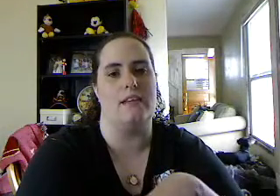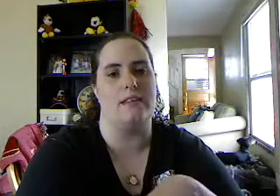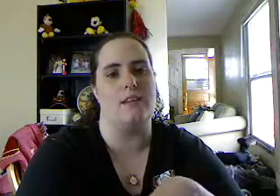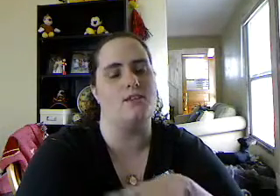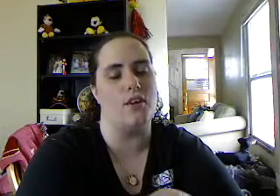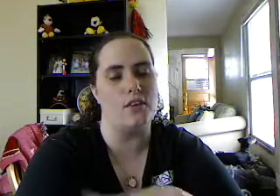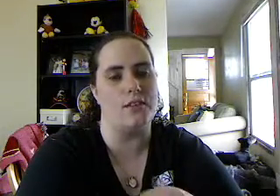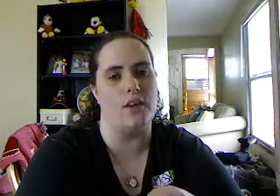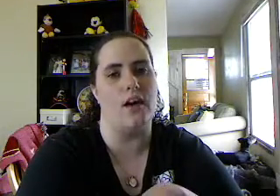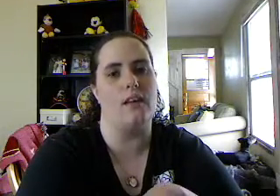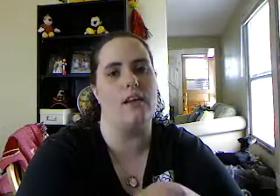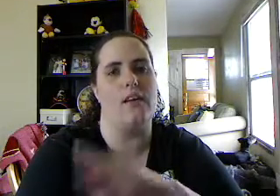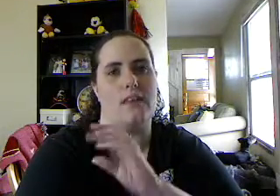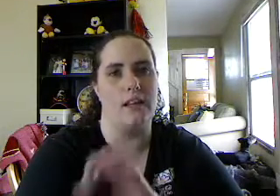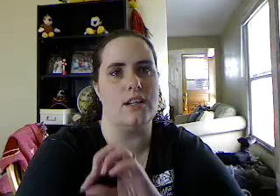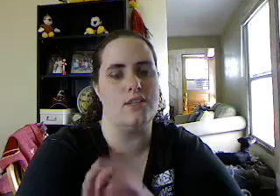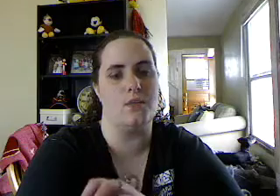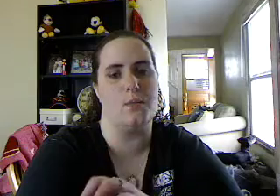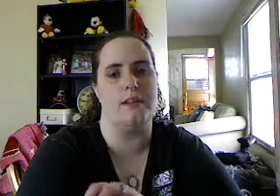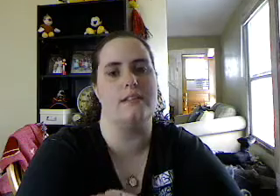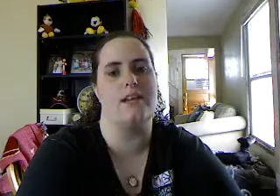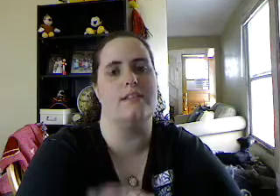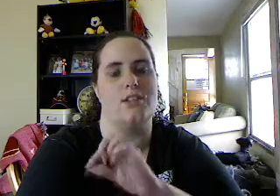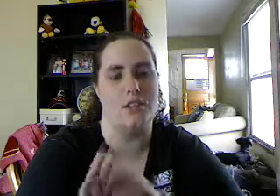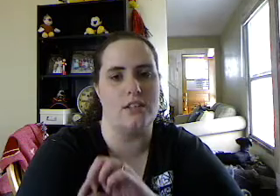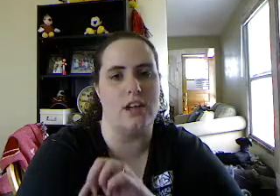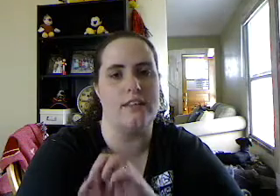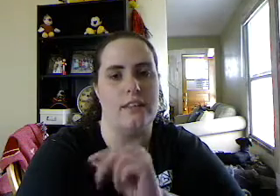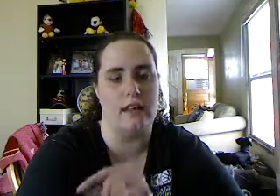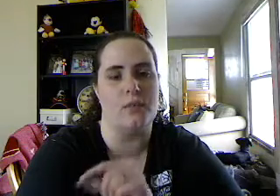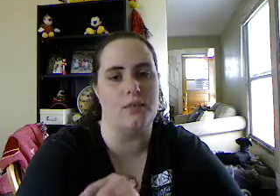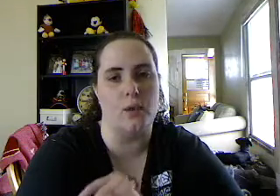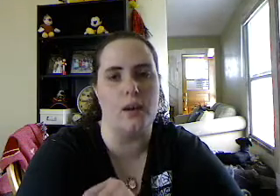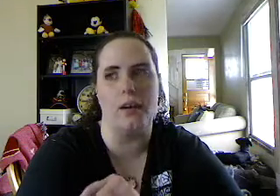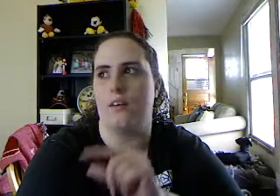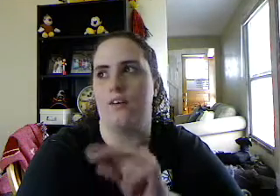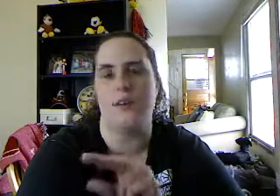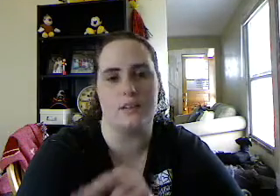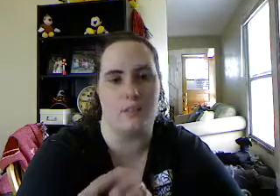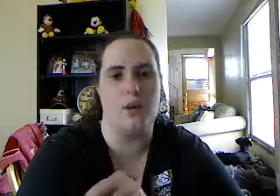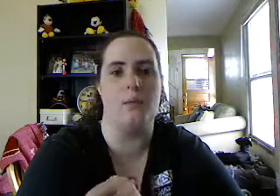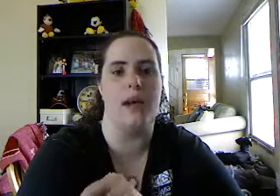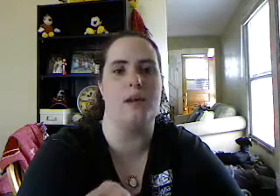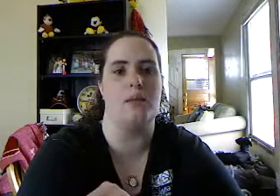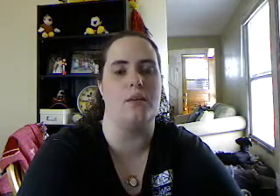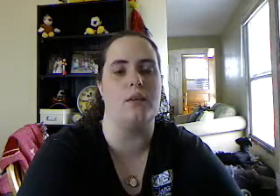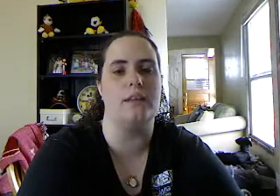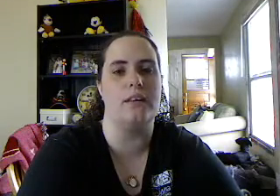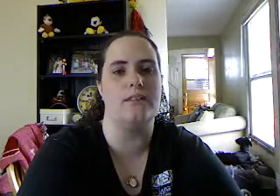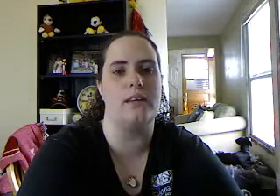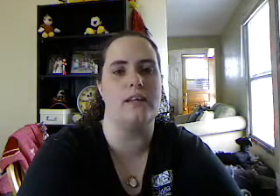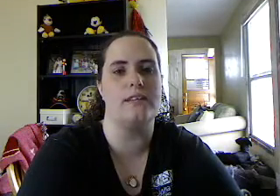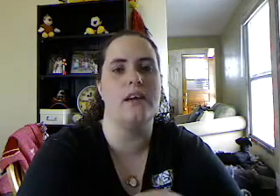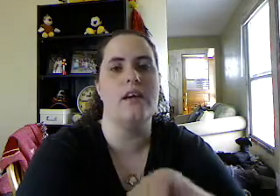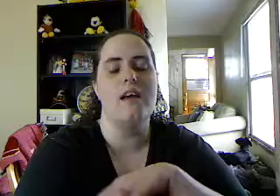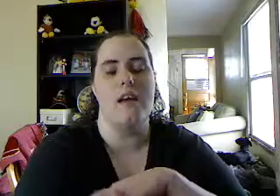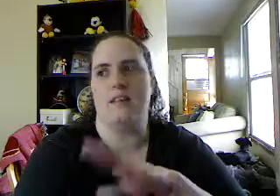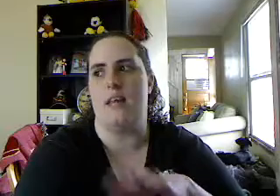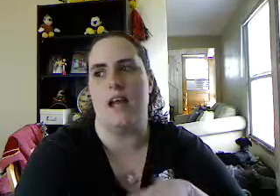is this. First of all, if they needed to do a pregnancy test, they should have done it the day before, or two days before when I had blood work done for this. Instead of